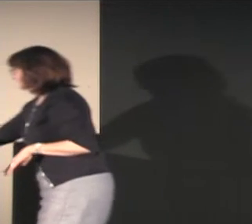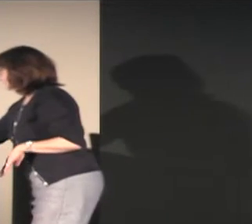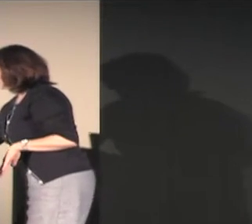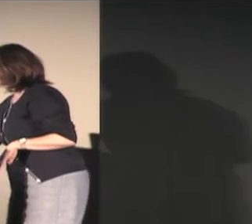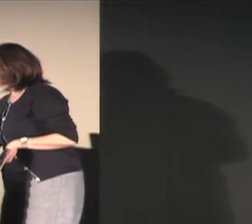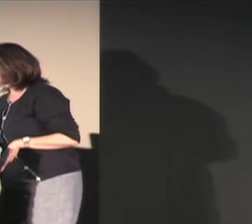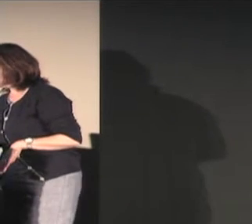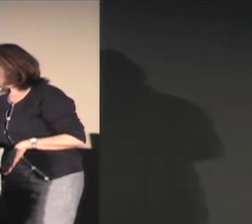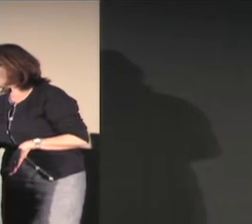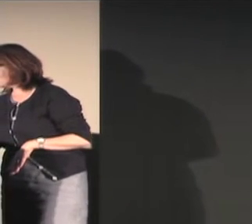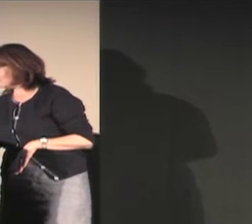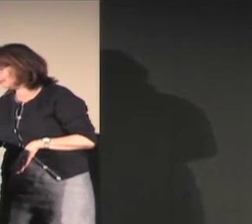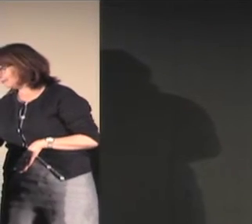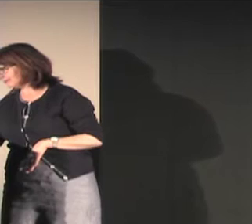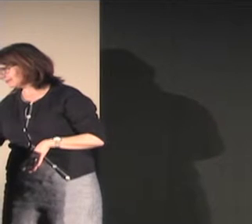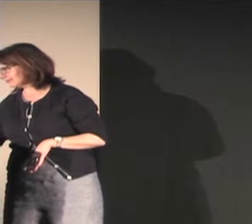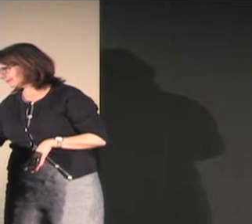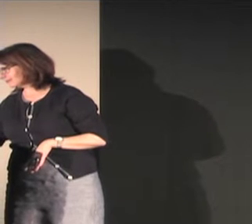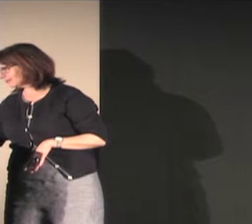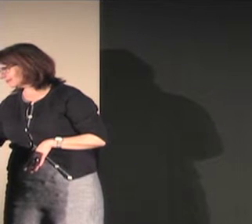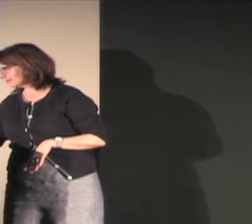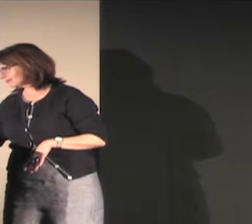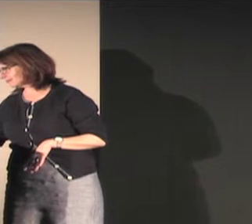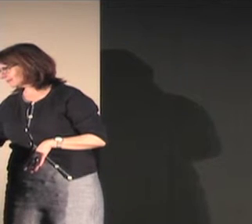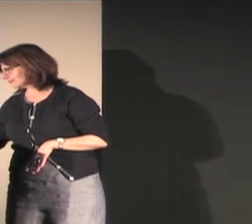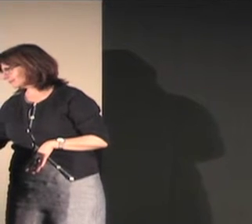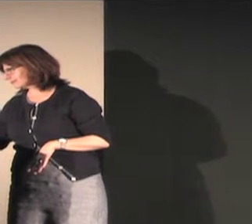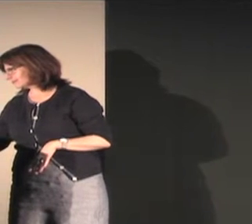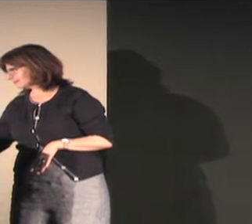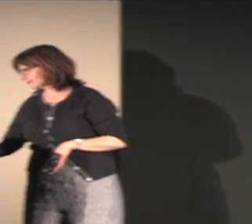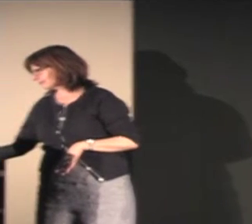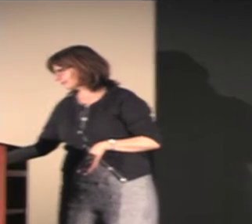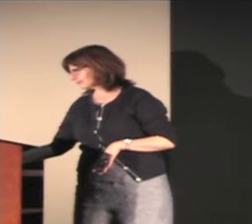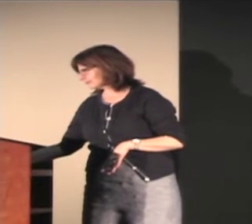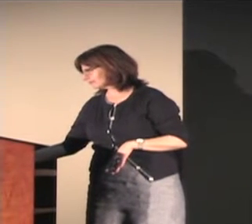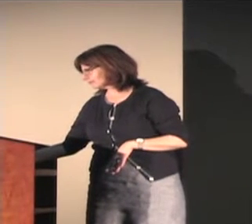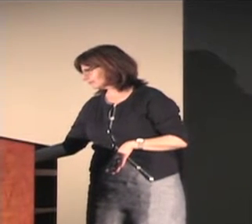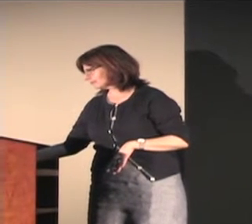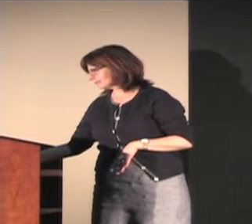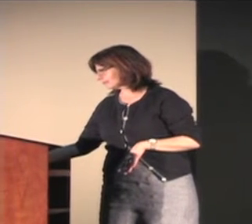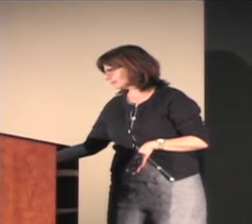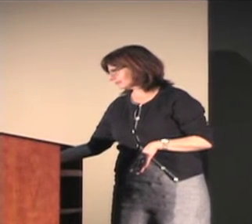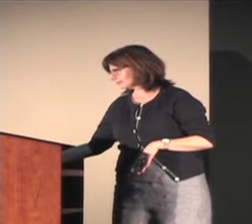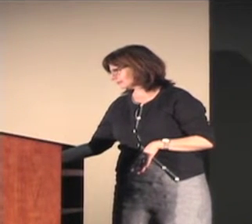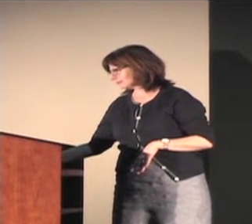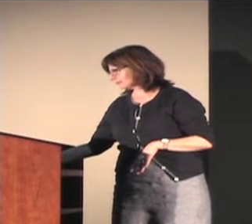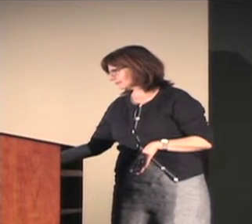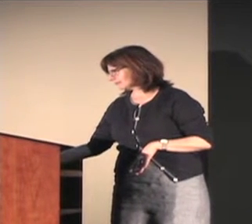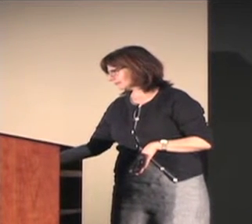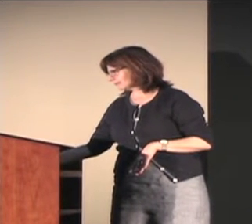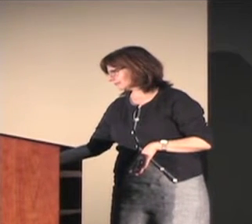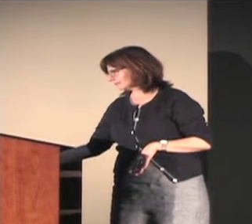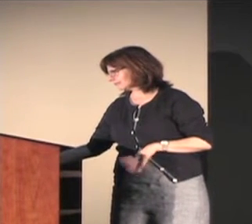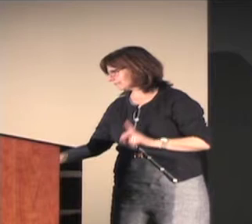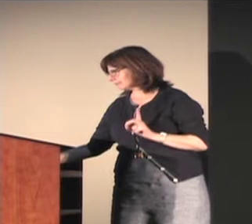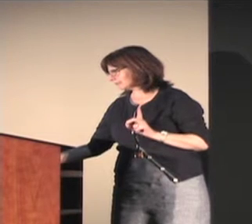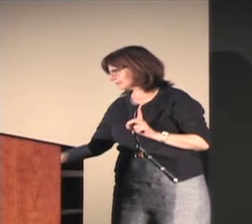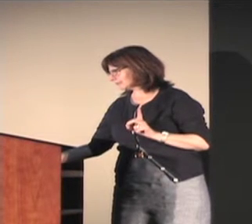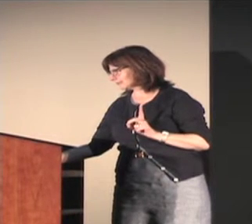and there is no equivalent in spoken language because it's particular to how things are actually held and what they